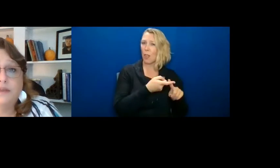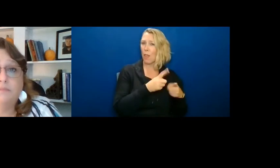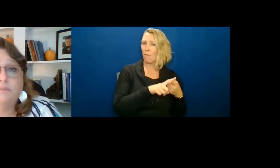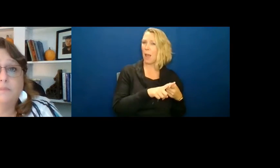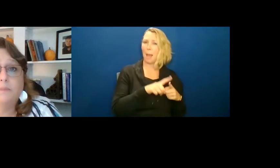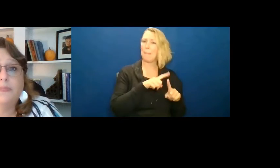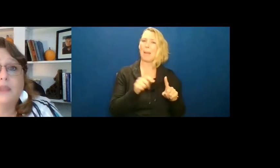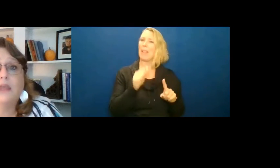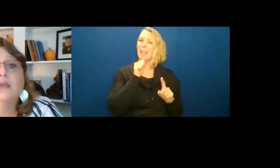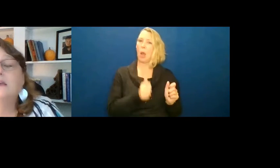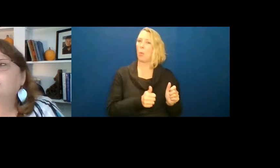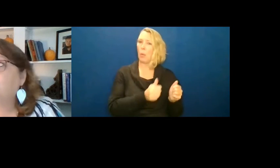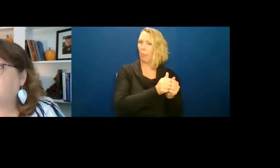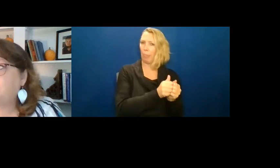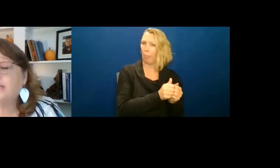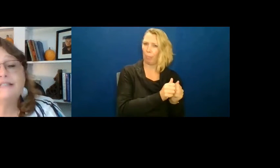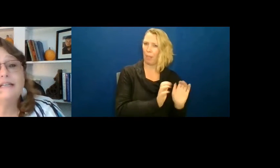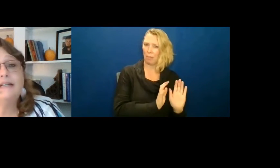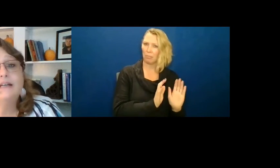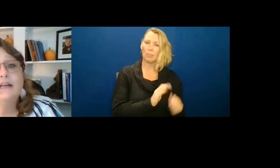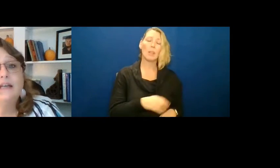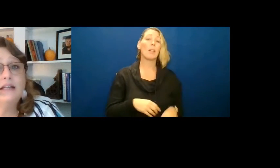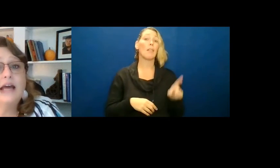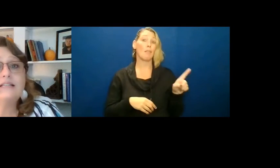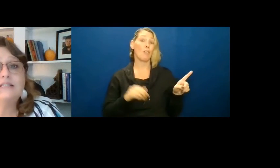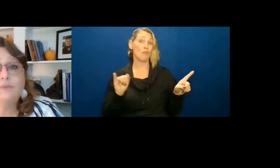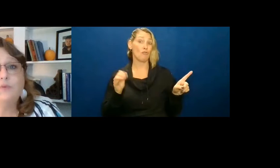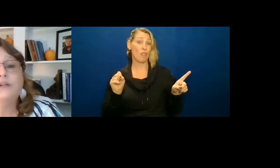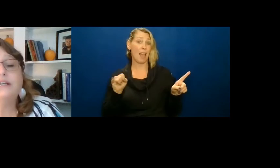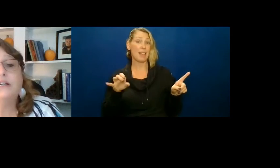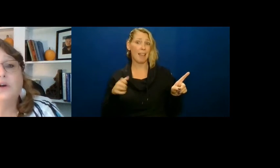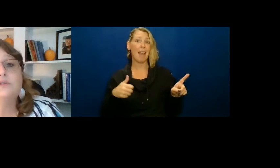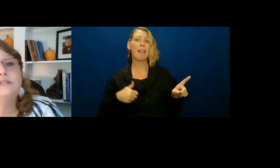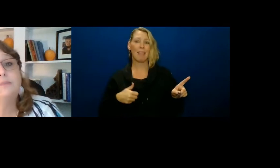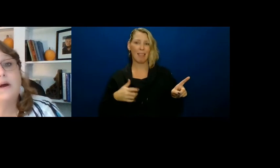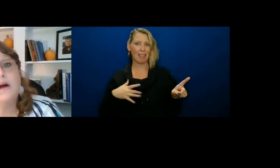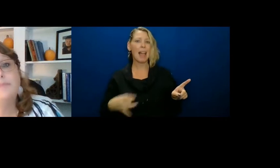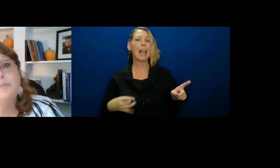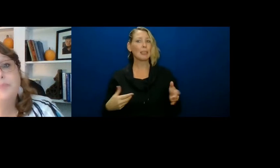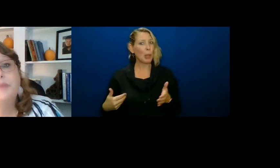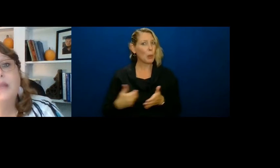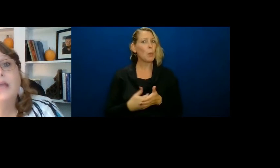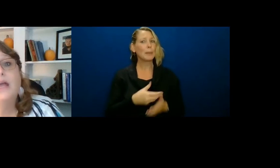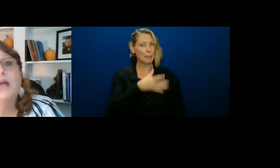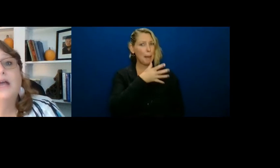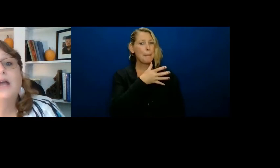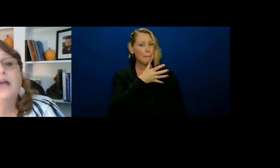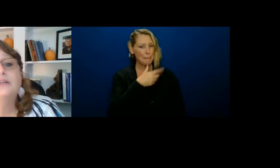not with them? My Jesse, he likes to be really close to mom.